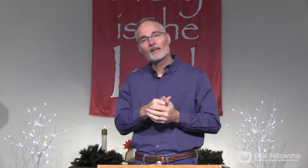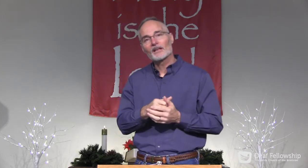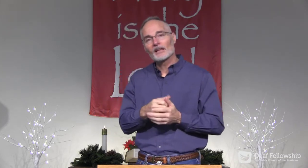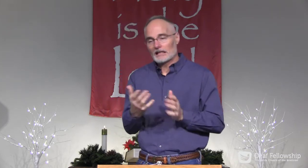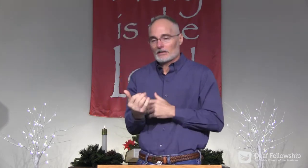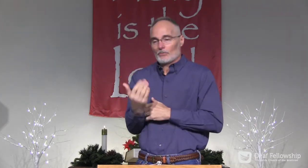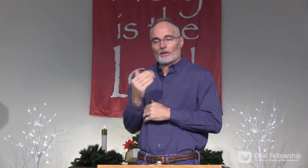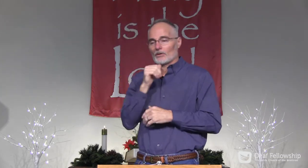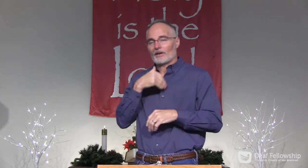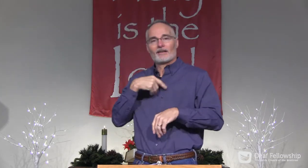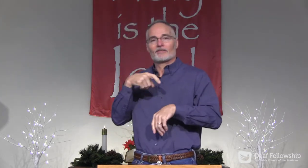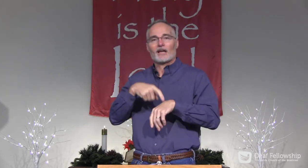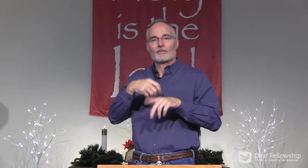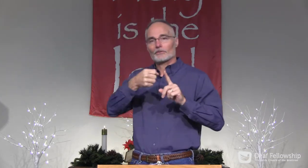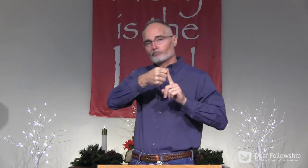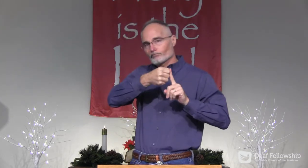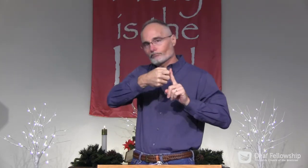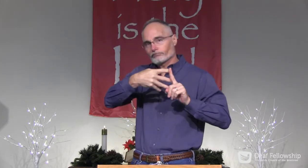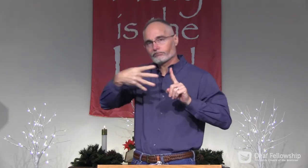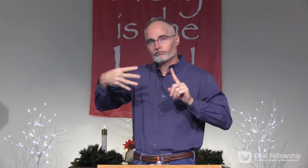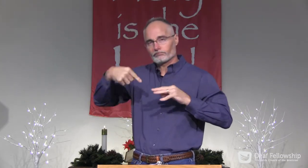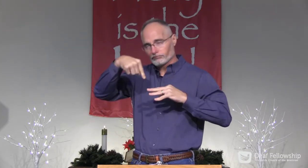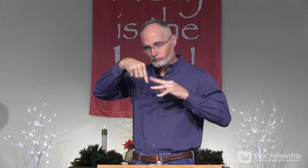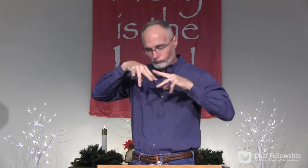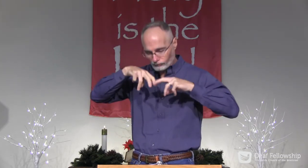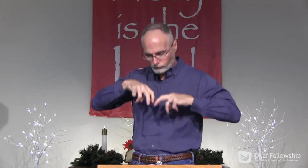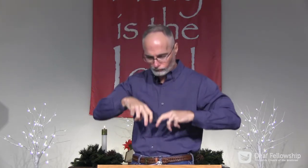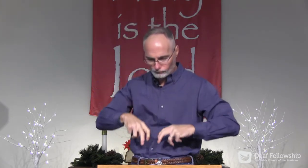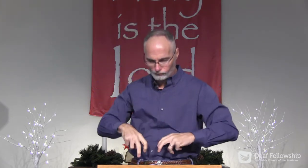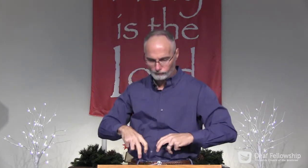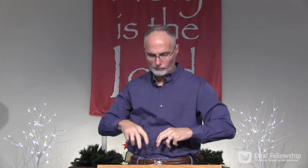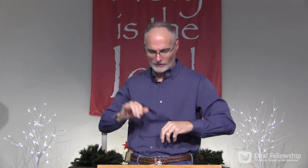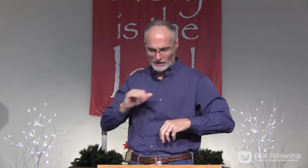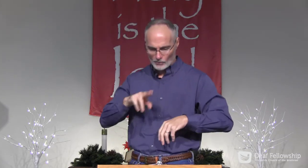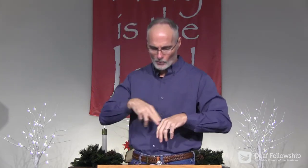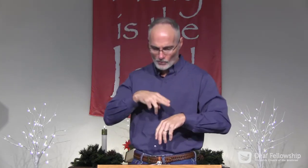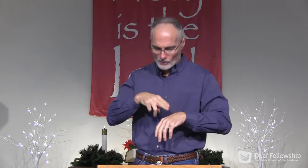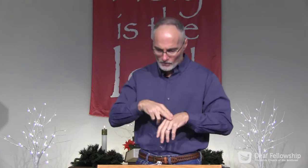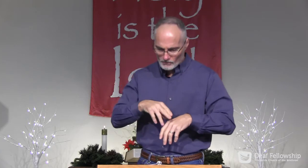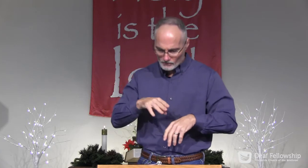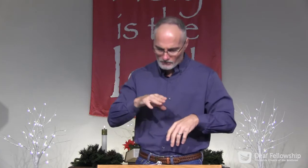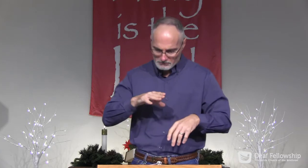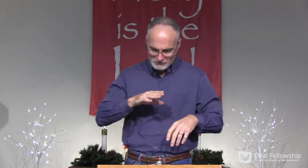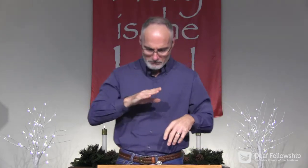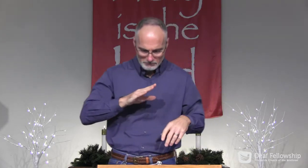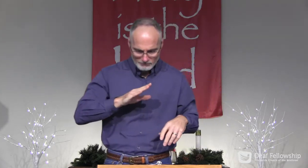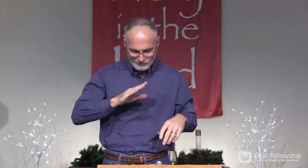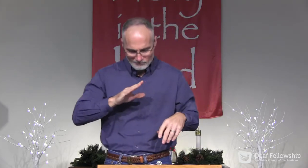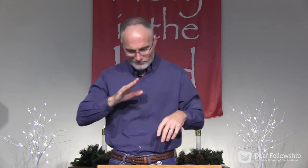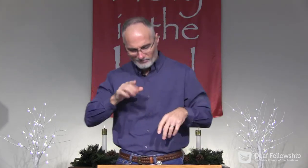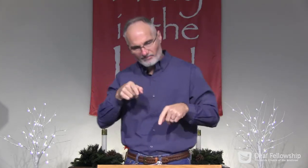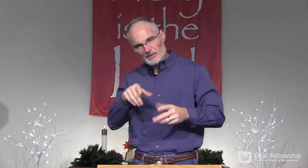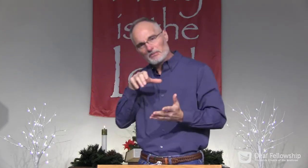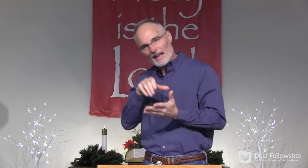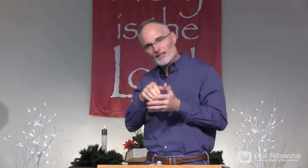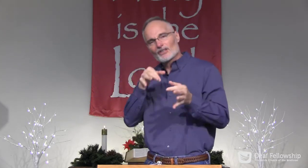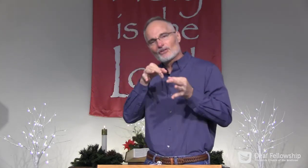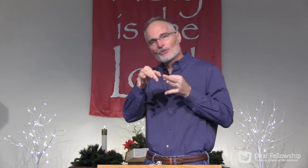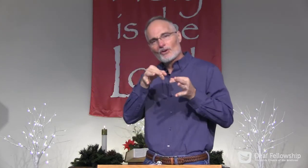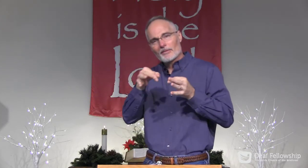helpful. And I don't have time to go into a whole lot of detail like I normally